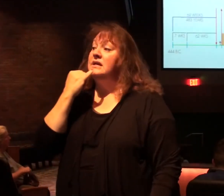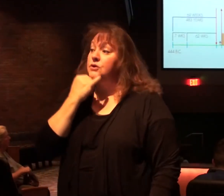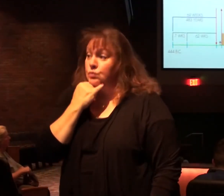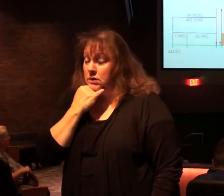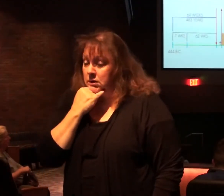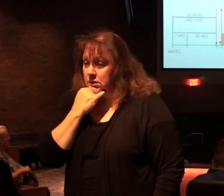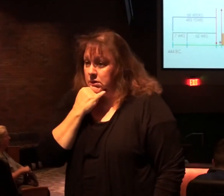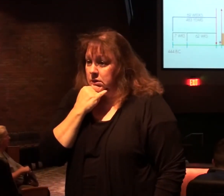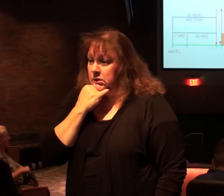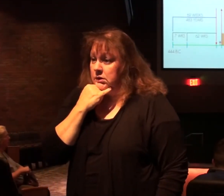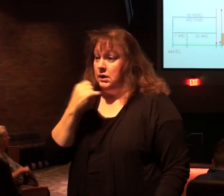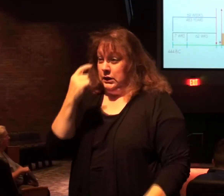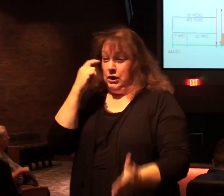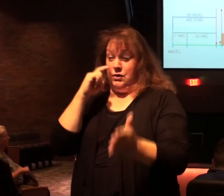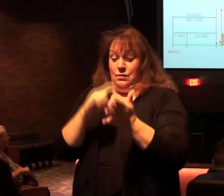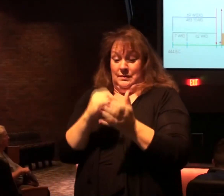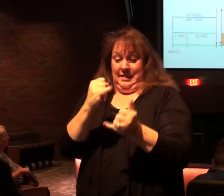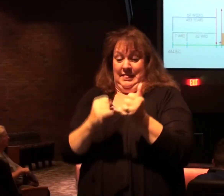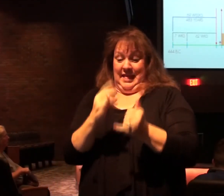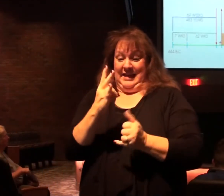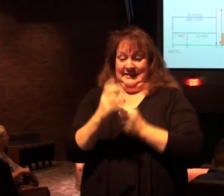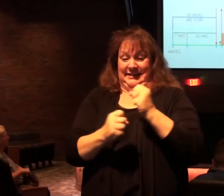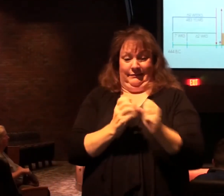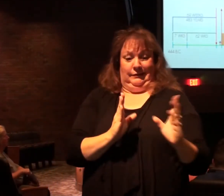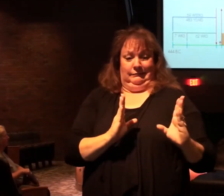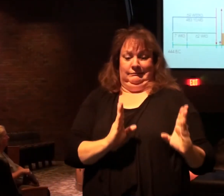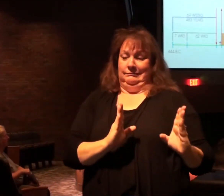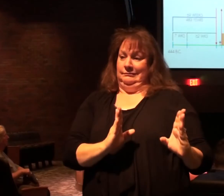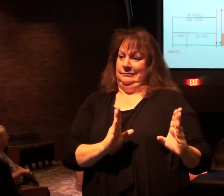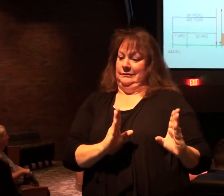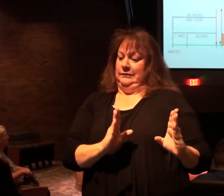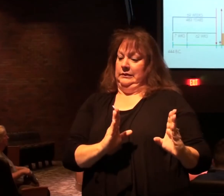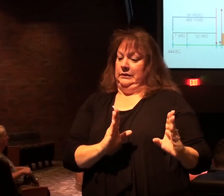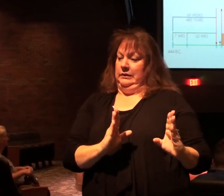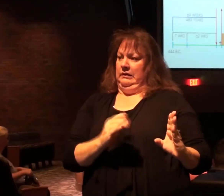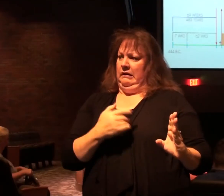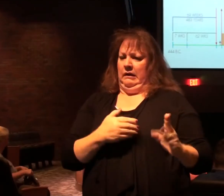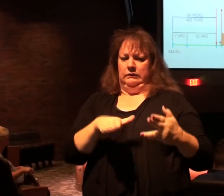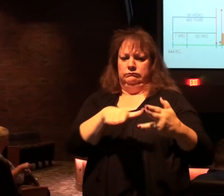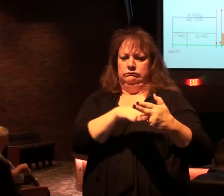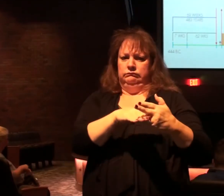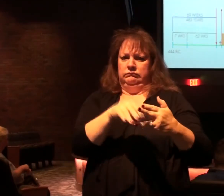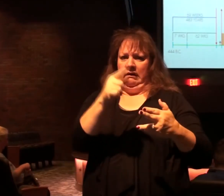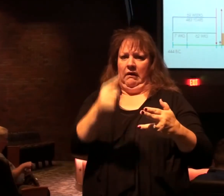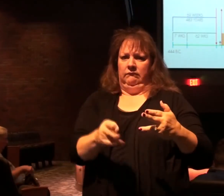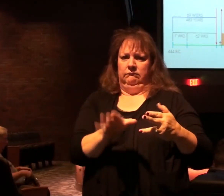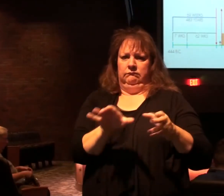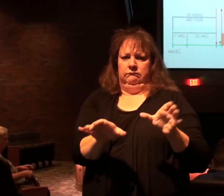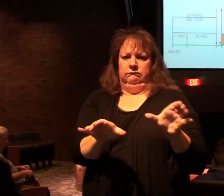You'll note that last seven-year period is divided into two segments.